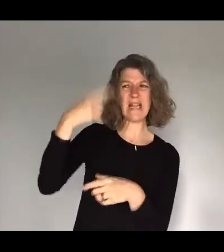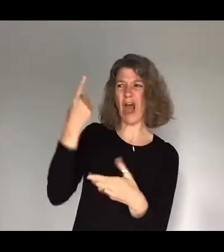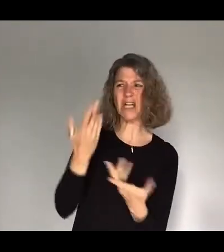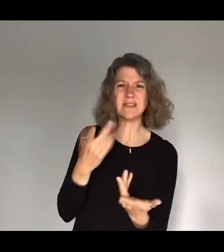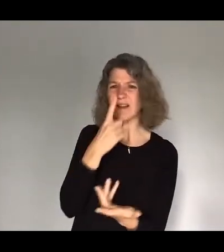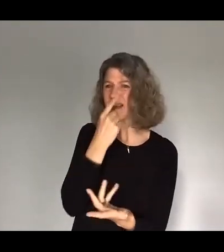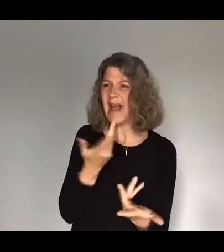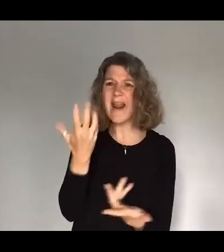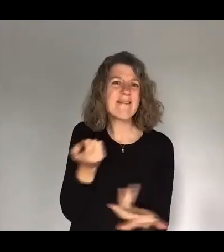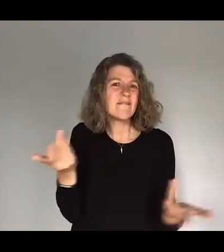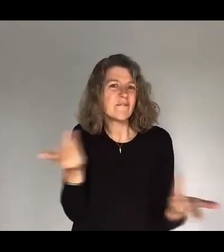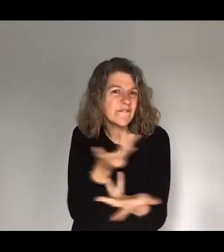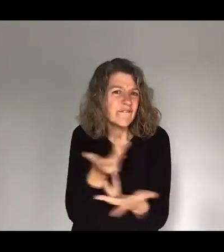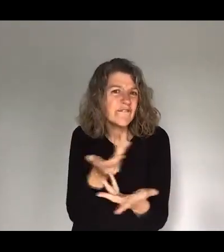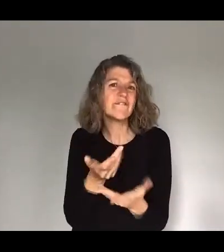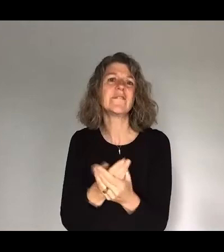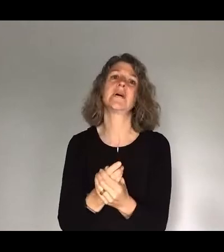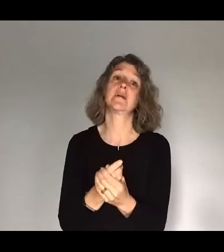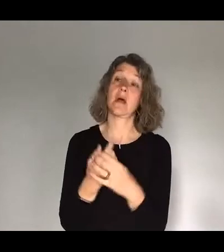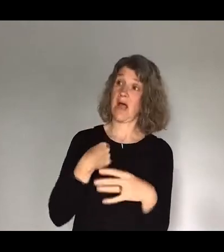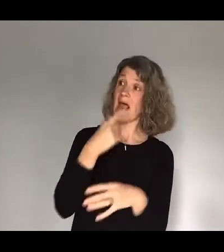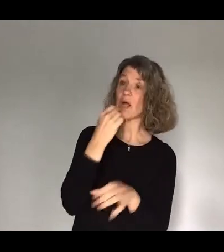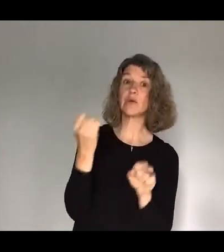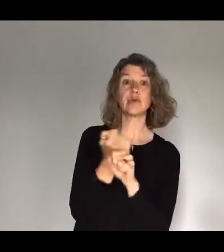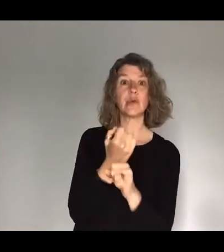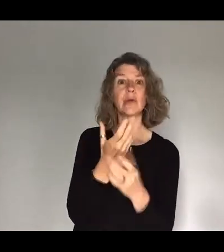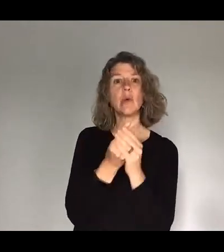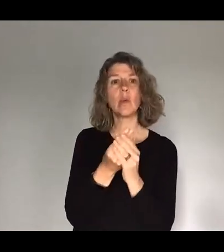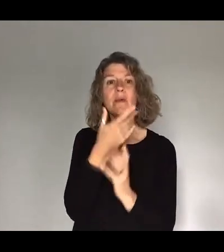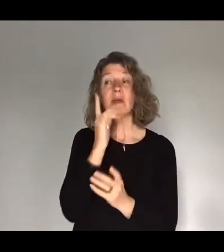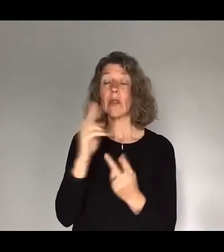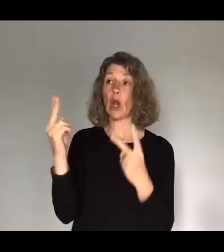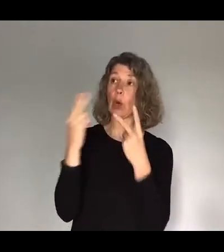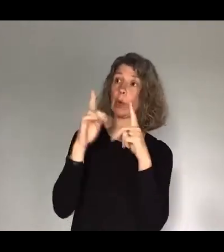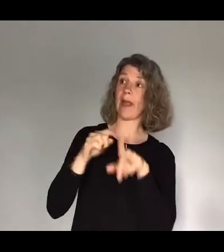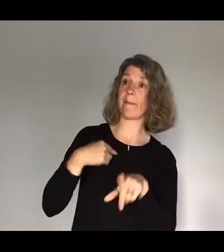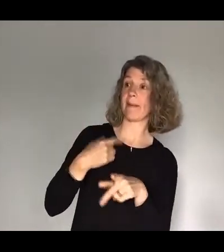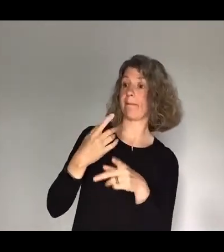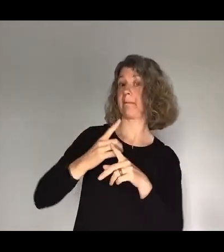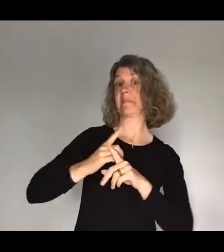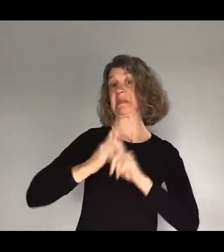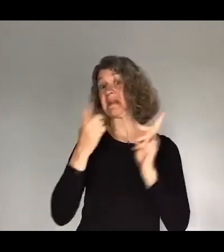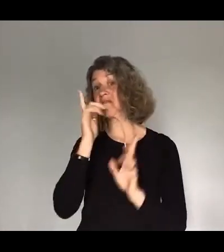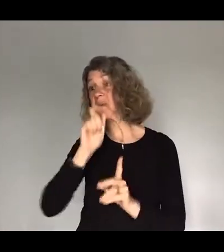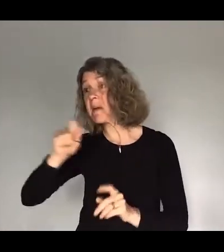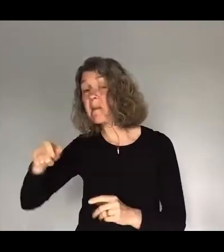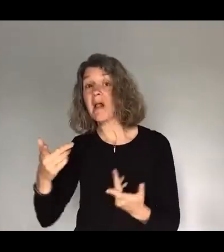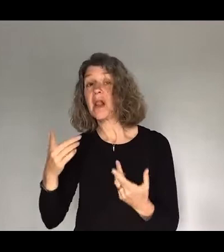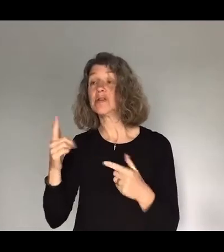conversations? And I was able to do that with people that looked like me, people that didn't look like me, and we just journeyed together. So I made good friends.